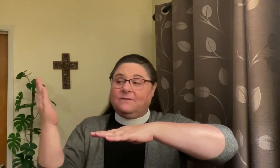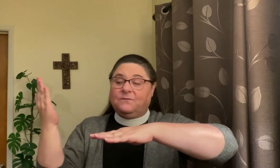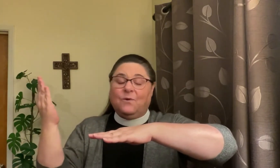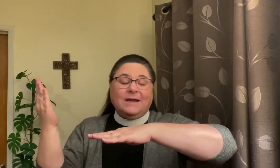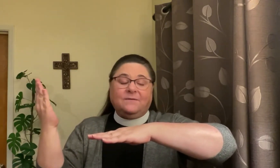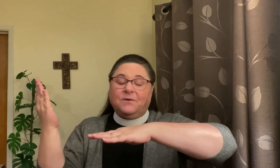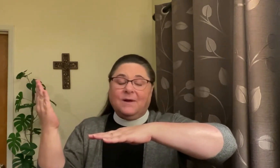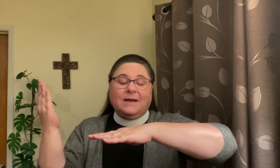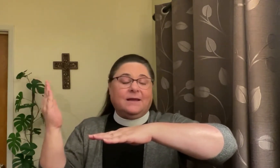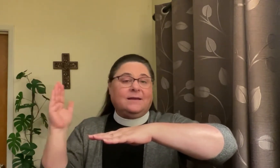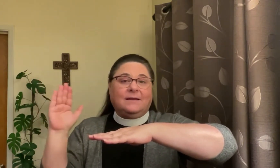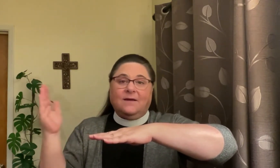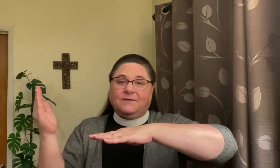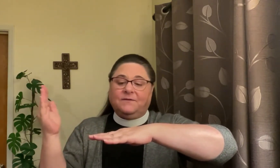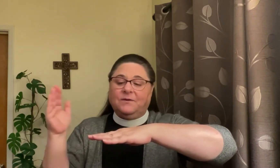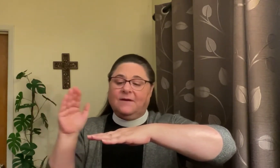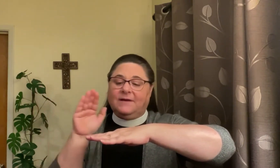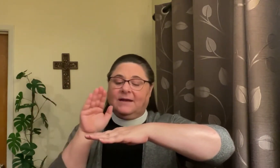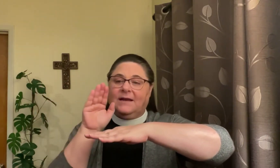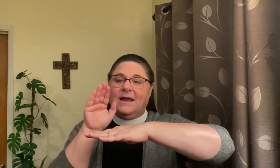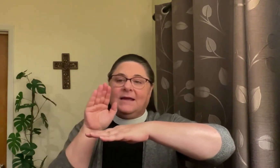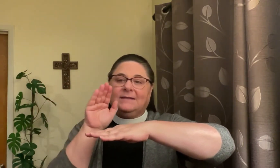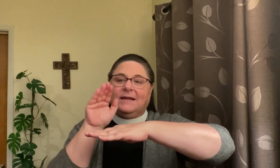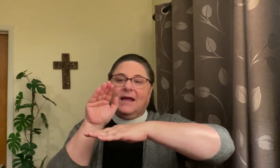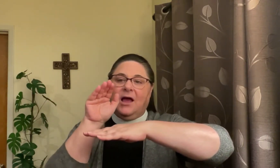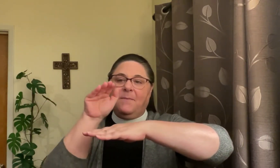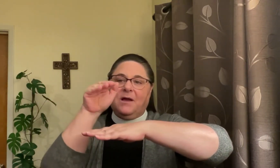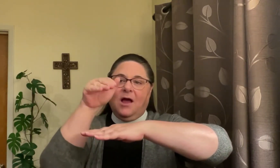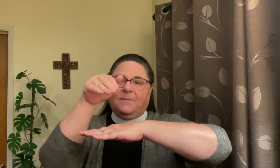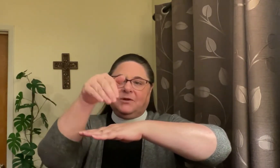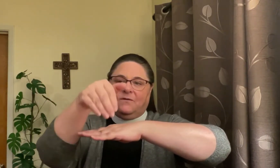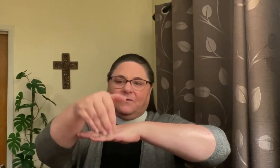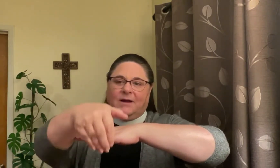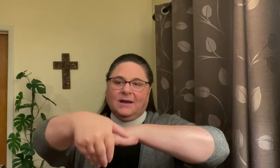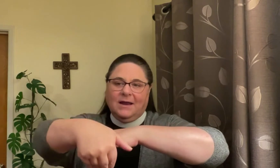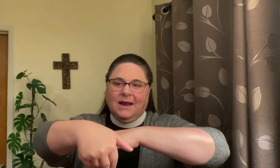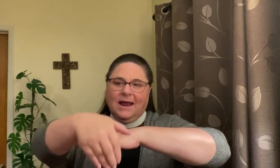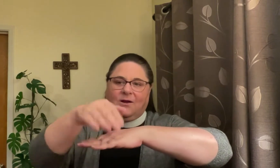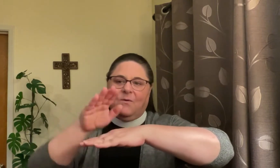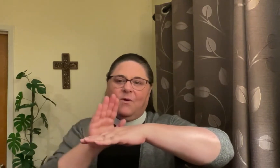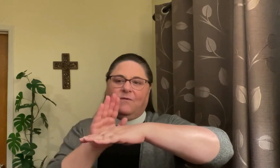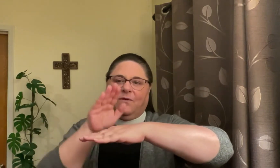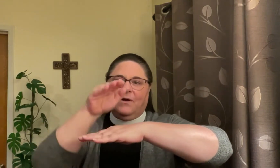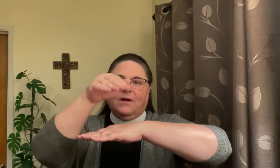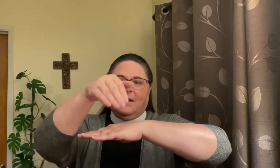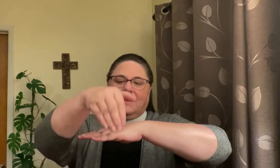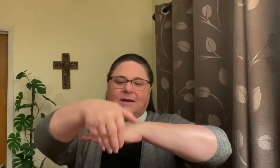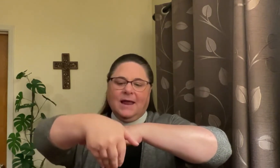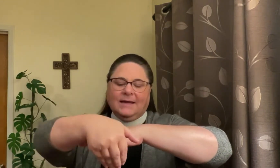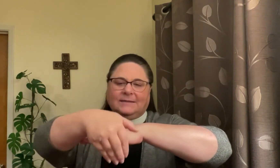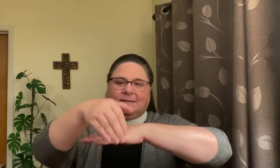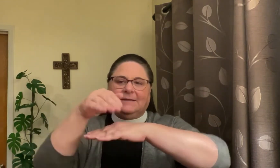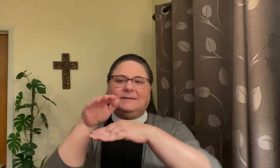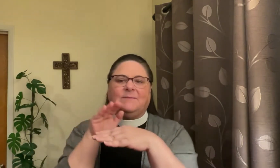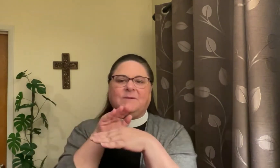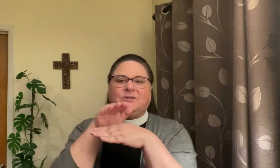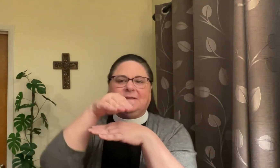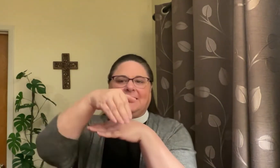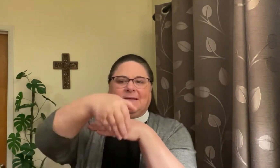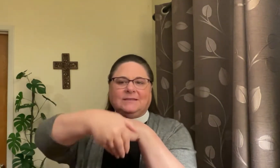right if you're right-handed left if you're left-handed it's gonna come cupped over it and go over night sometimes you'll see it this